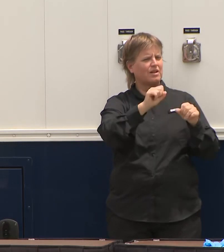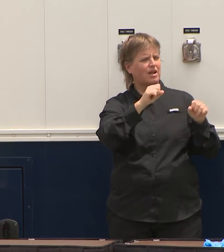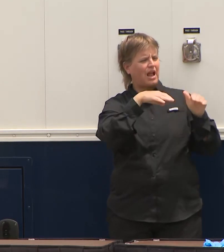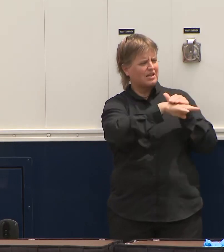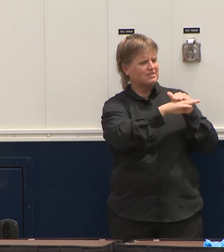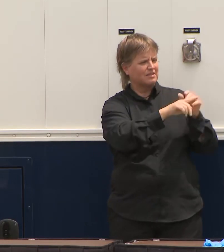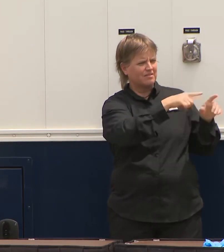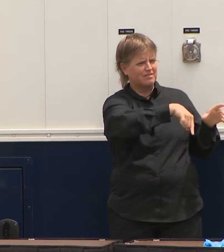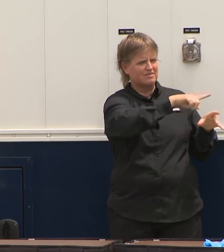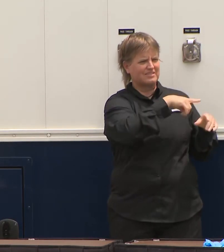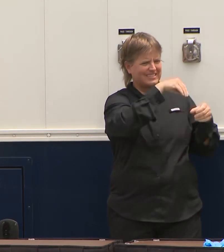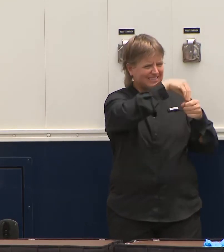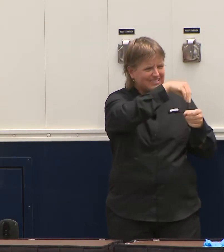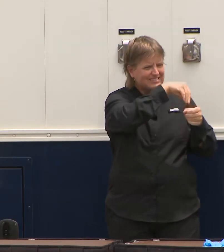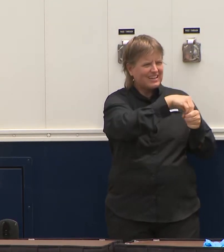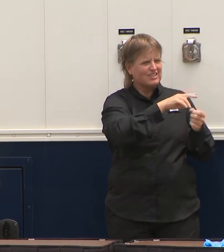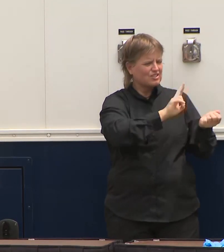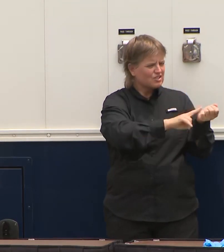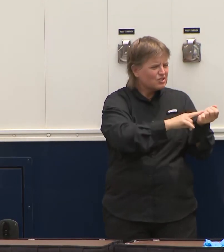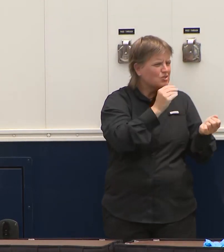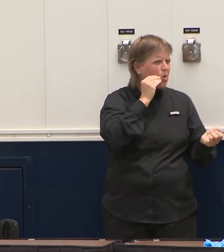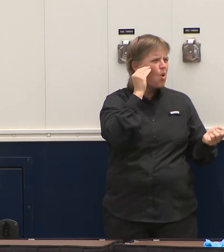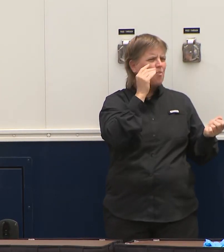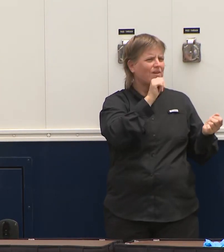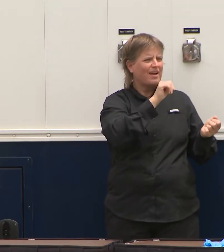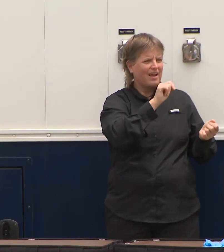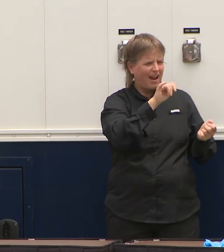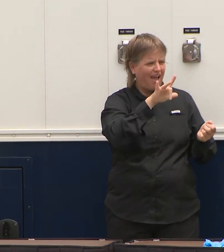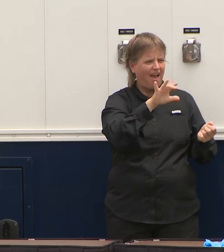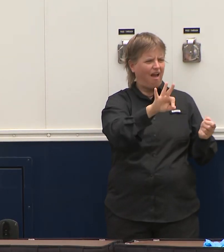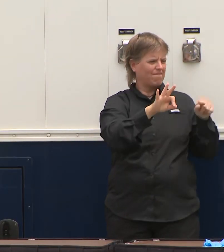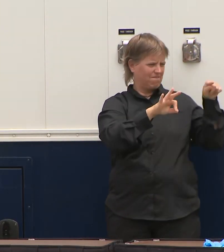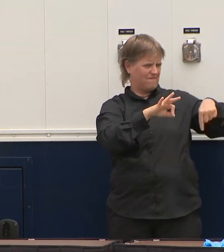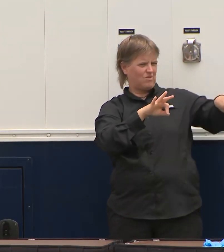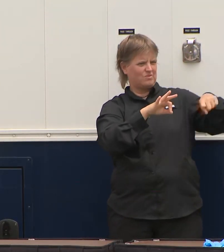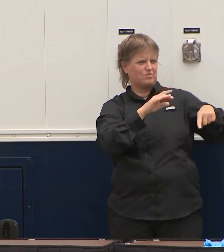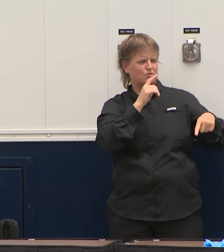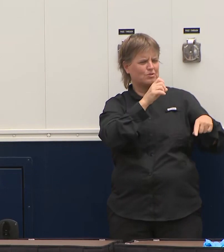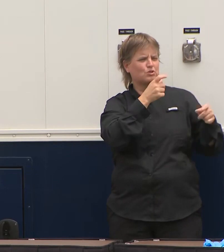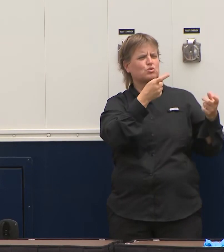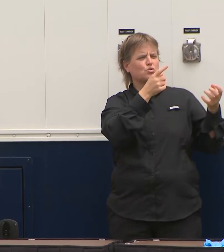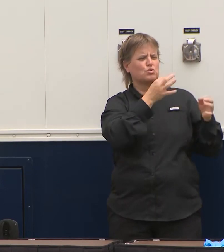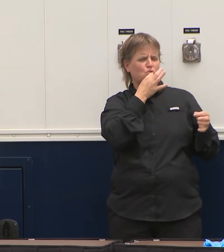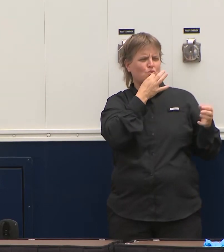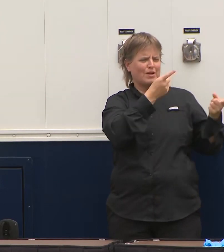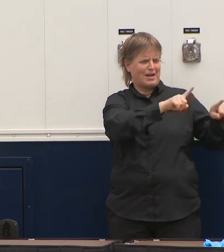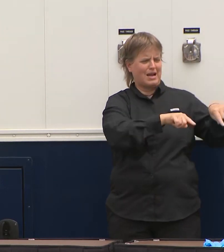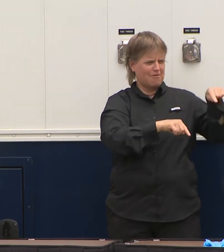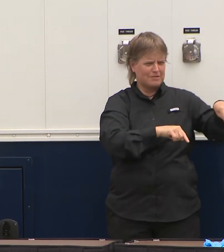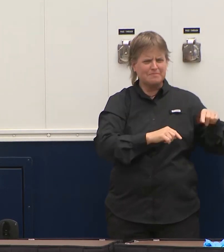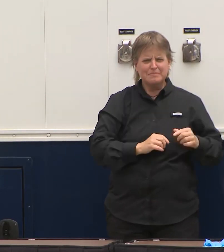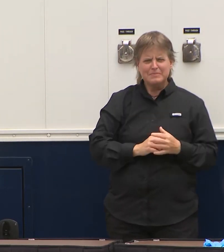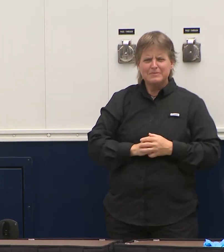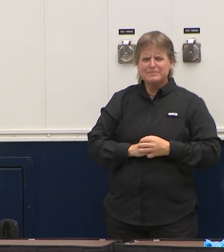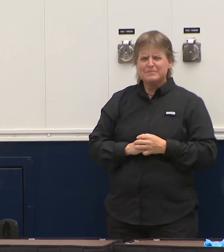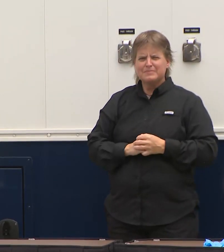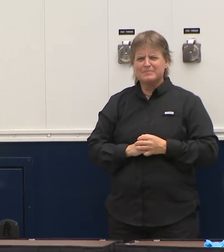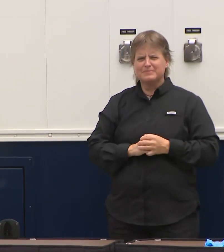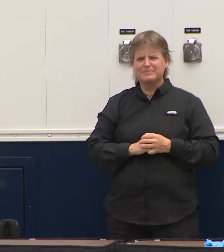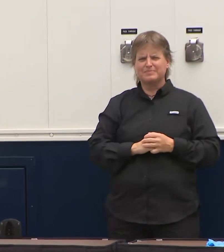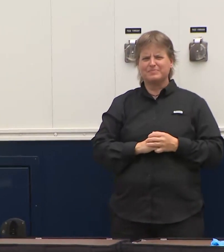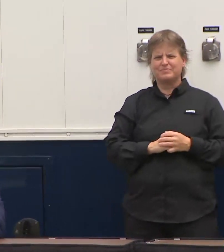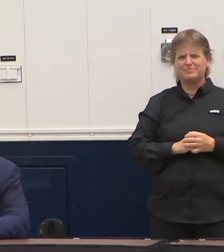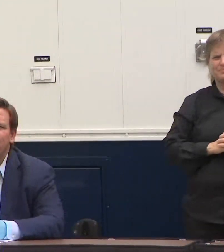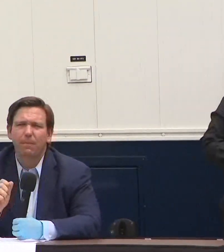And so they're working on that. But I told them to deploy that as soon as possible. Mayor, you clearly mentioned that there is a projection for Miami-Dade County because